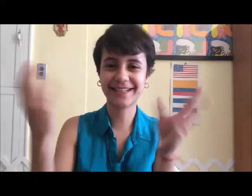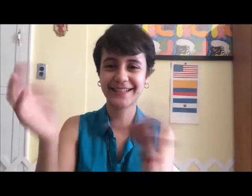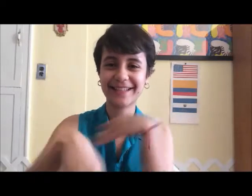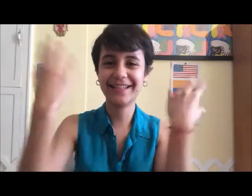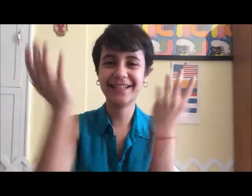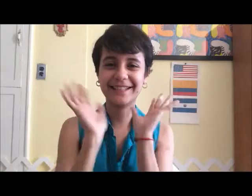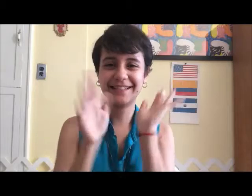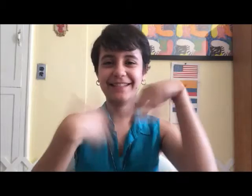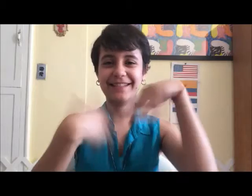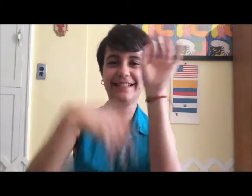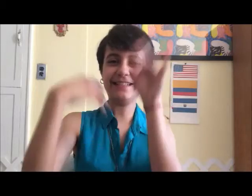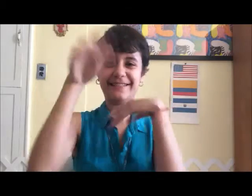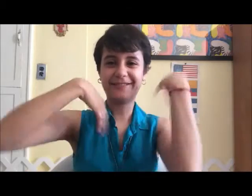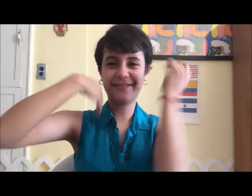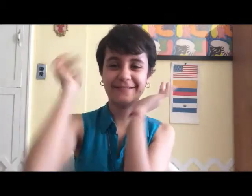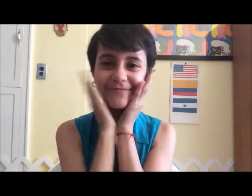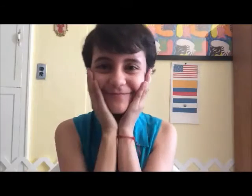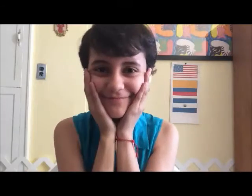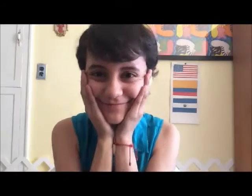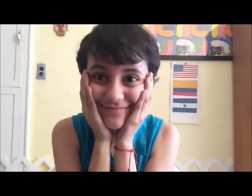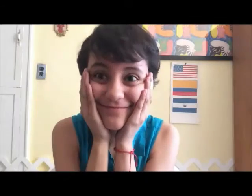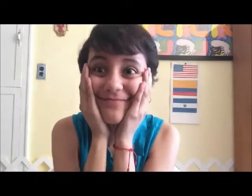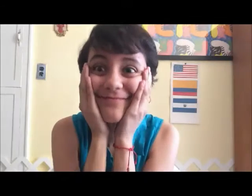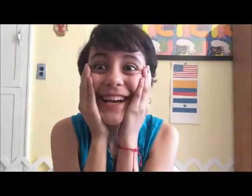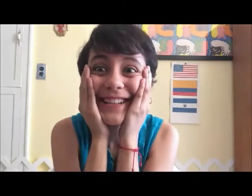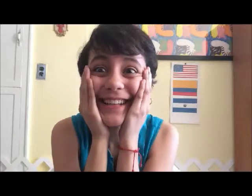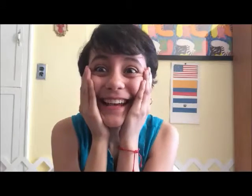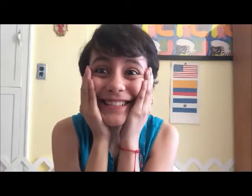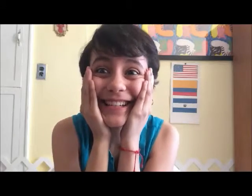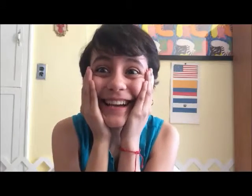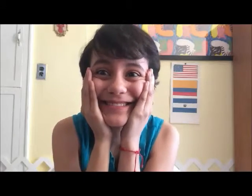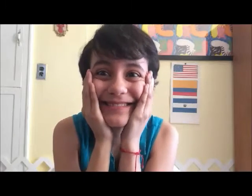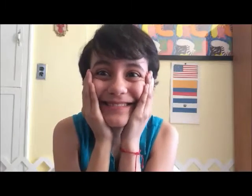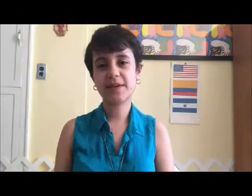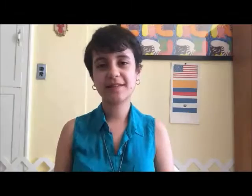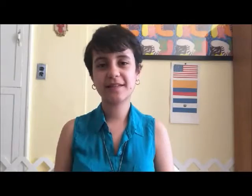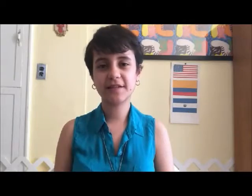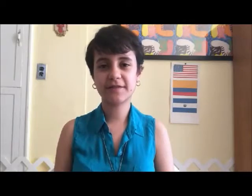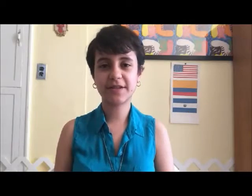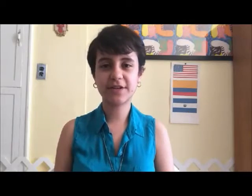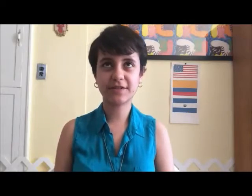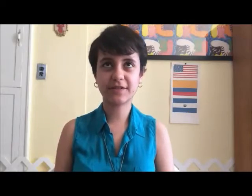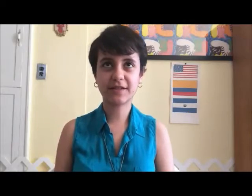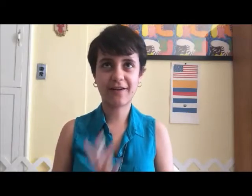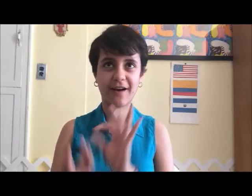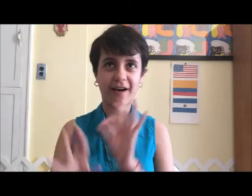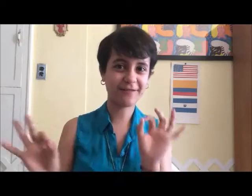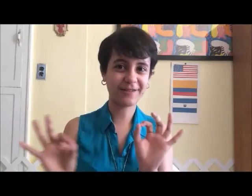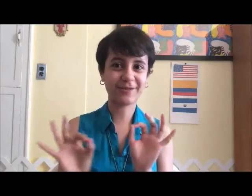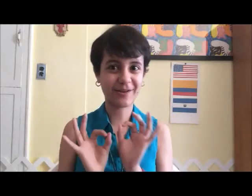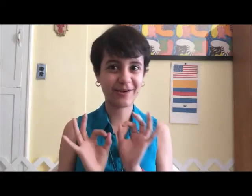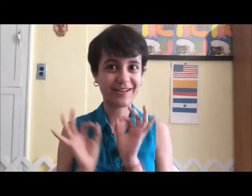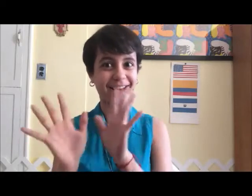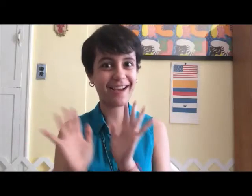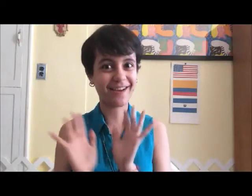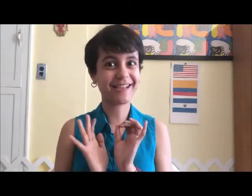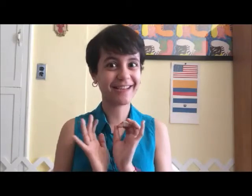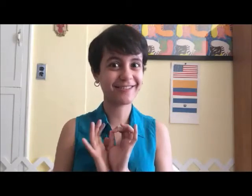details and how to get it done. Basically this video is, obviously also as how the title